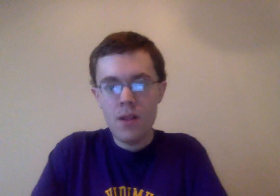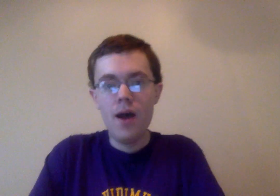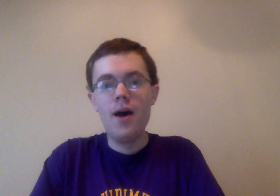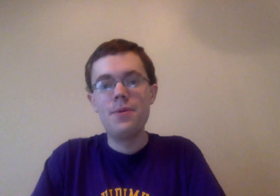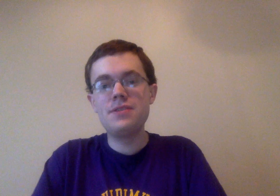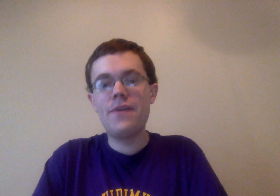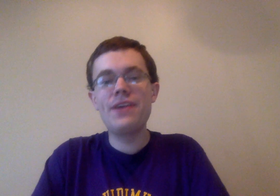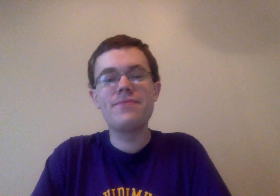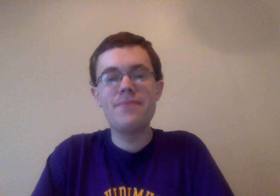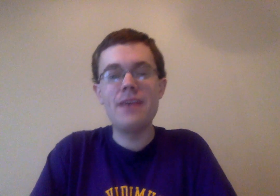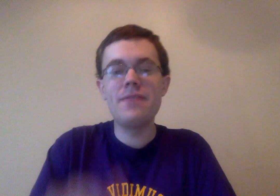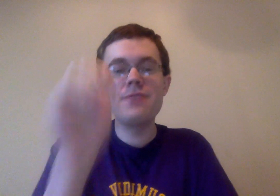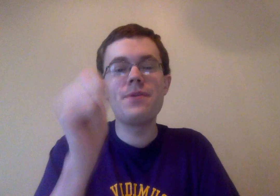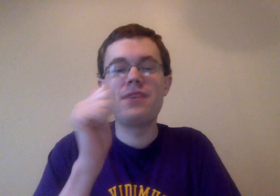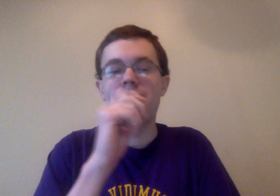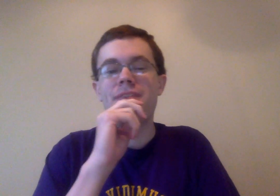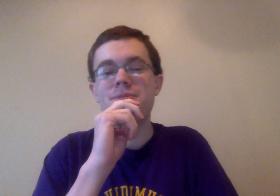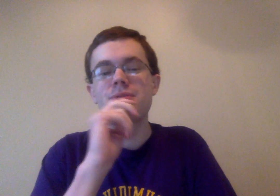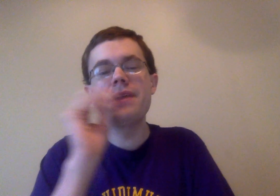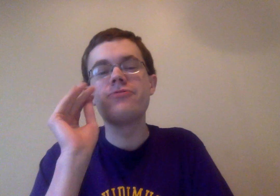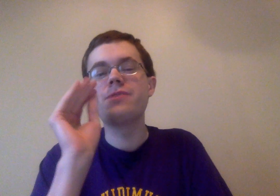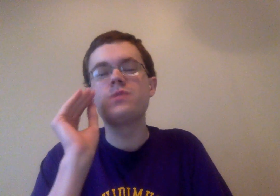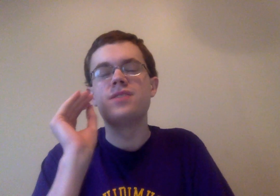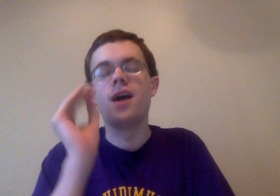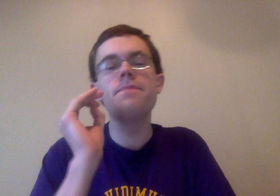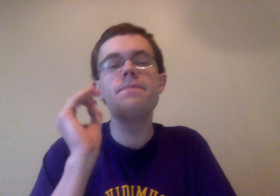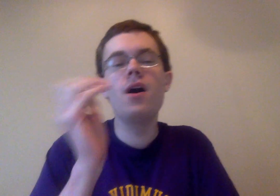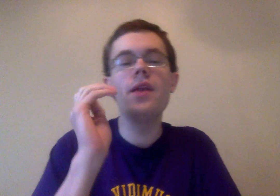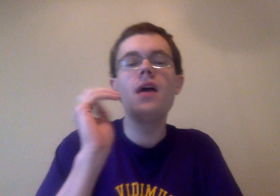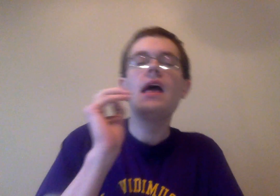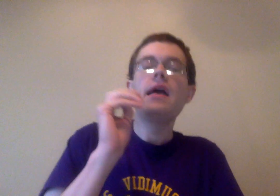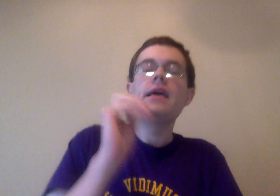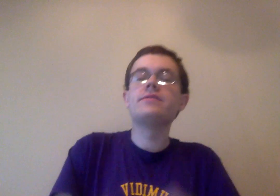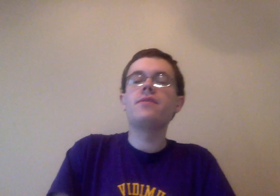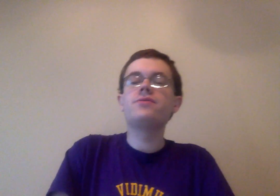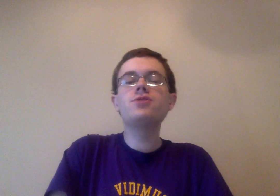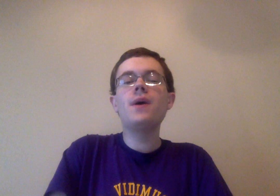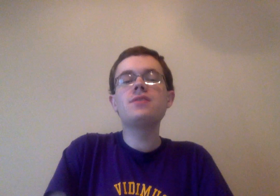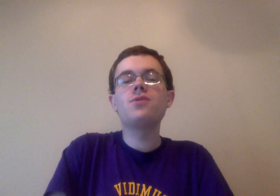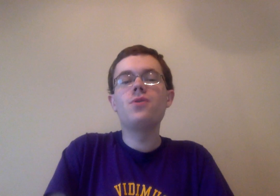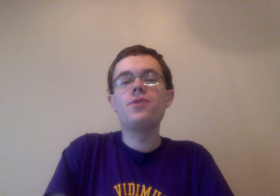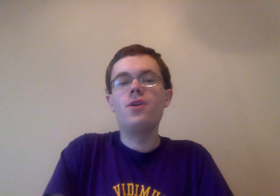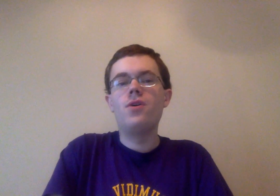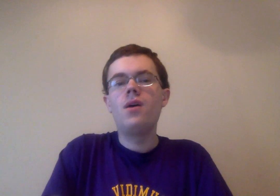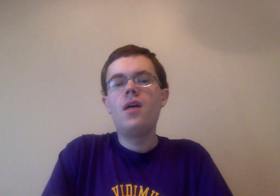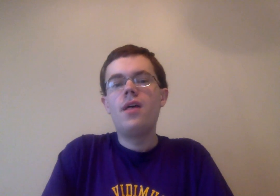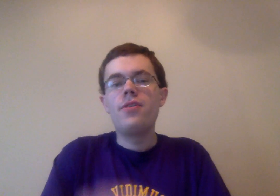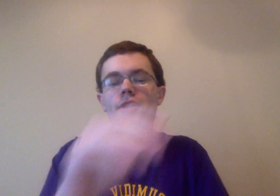Um, which is a very, that's, that's something I really like about the episode. Something I really was not big on is Chocho has this whole, you know, you